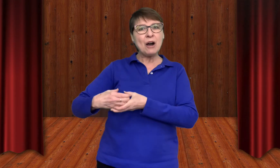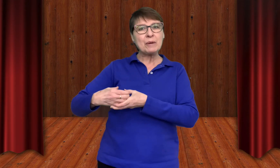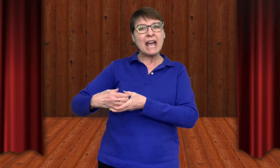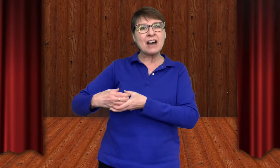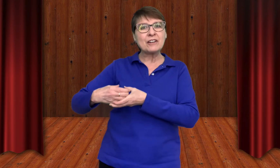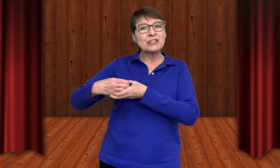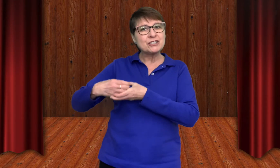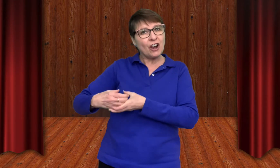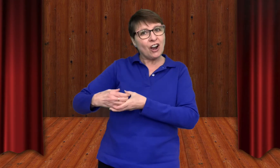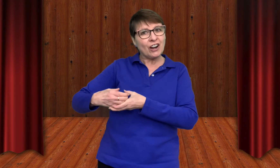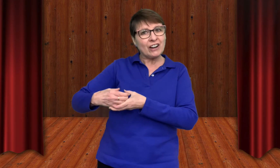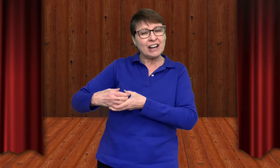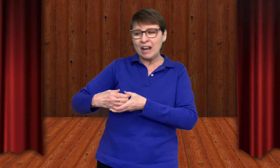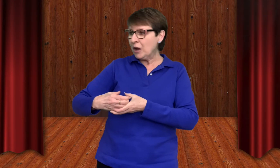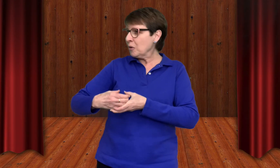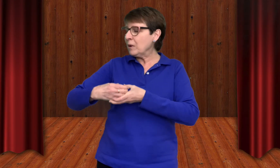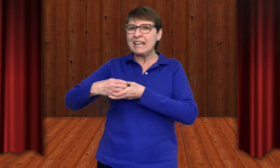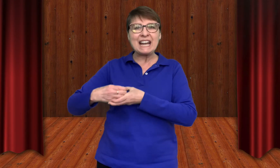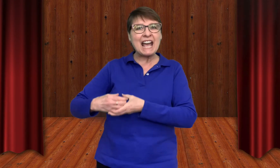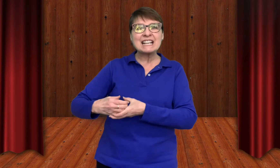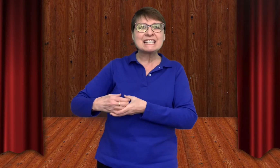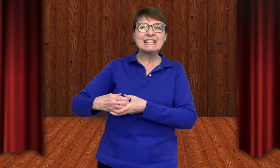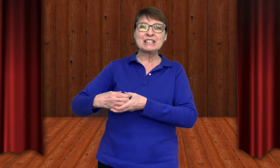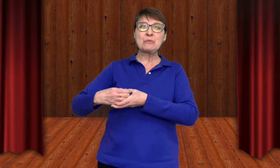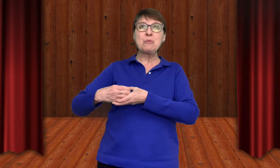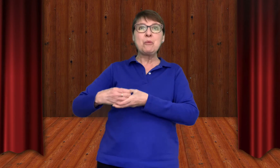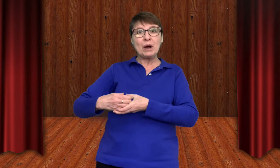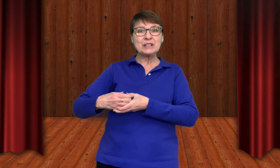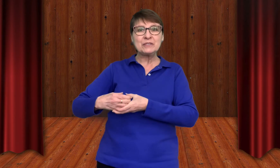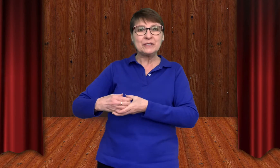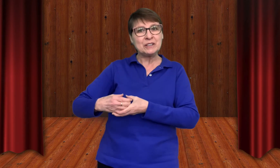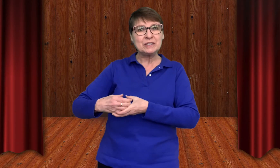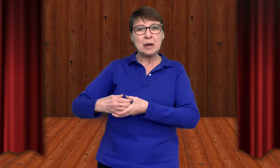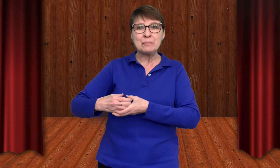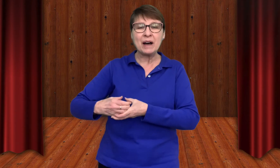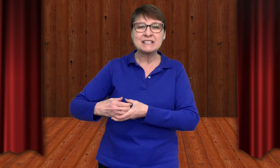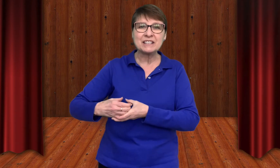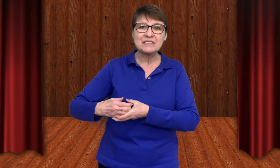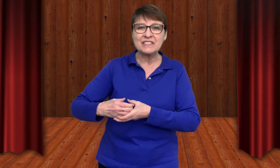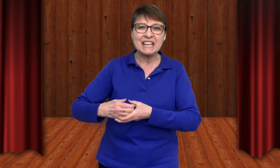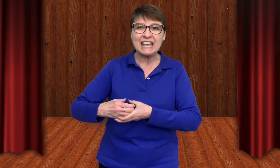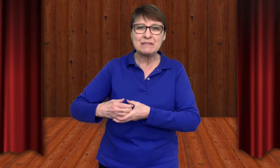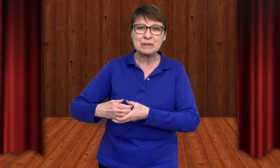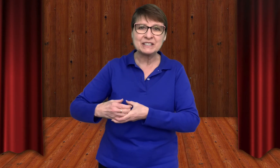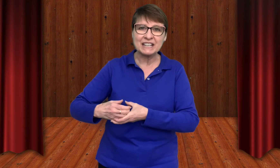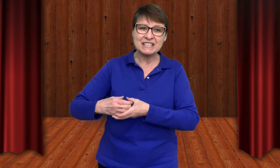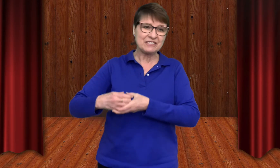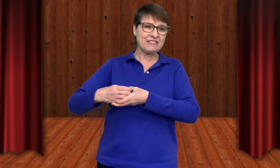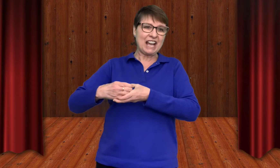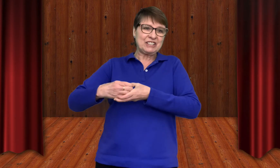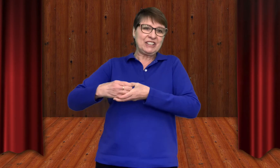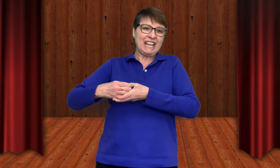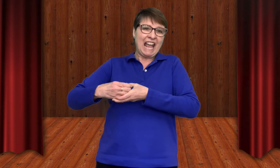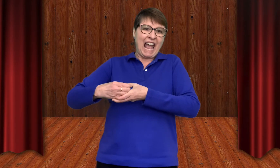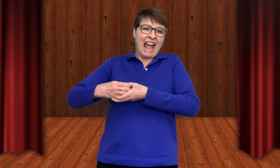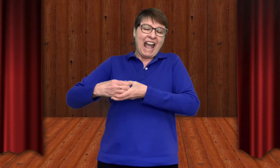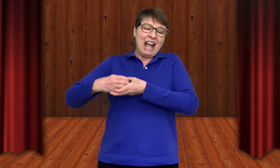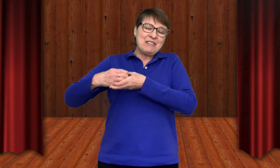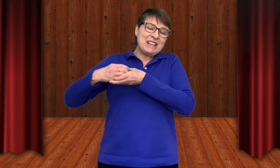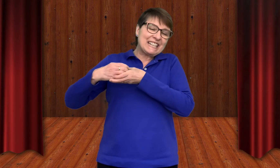we have our jar. We can exit this wonderful positive thinking production factory. We can